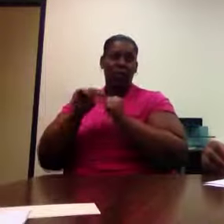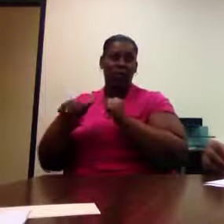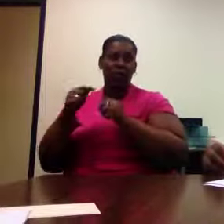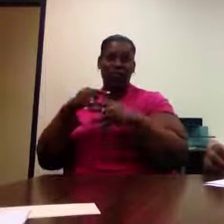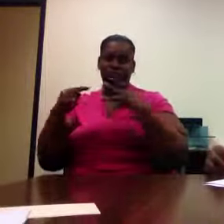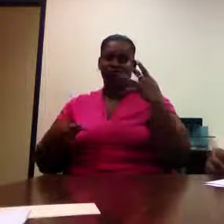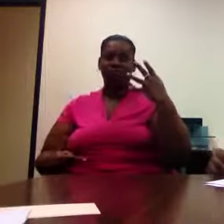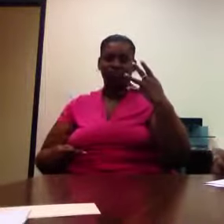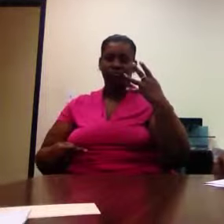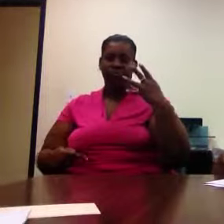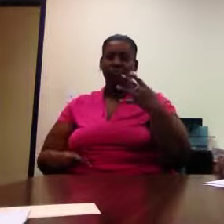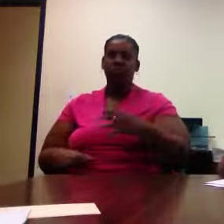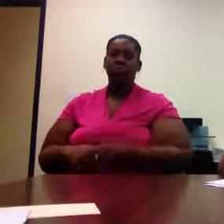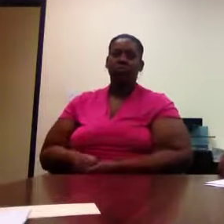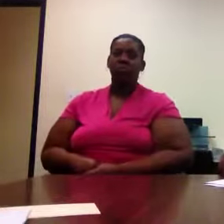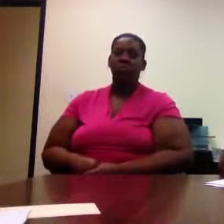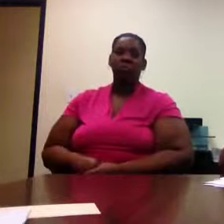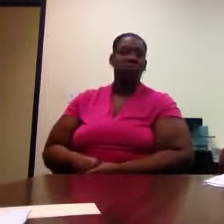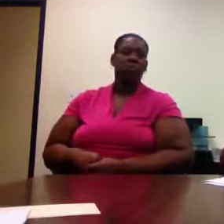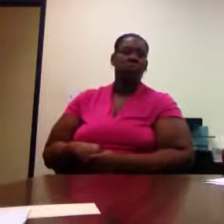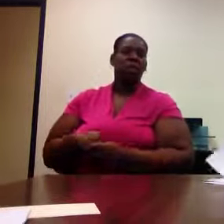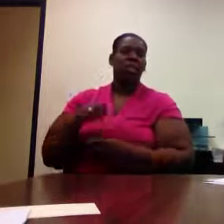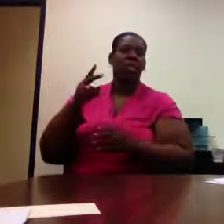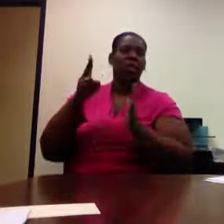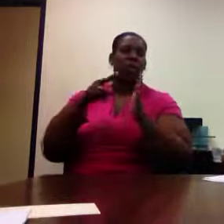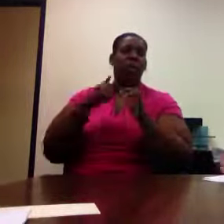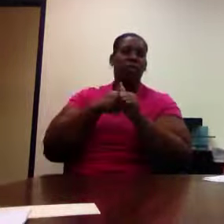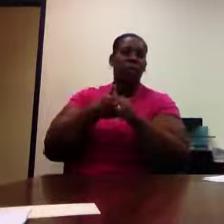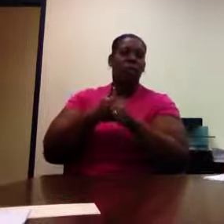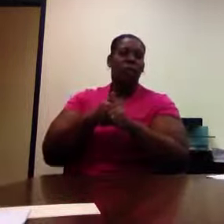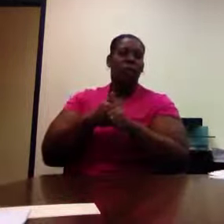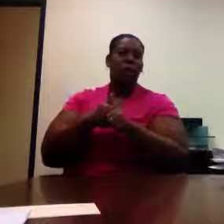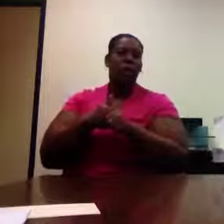Do you want to open a booklet? It's going to be hard for number five. Okay.